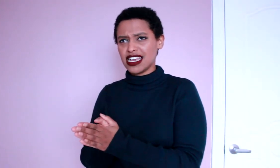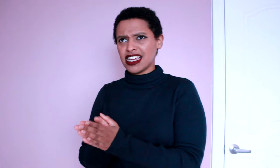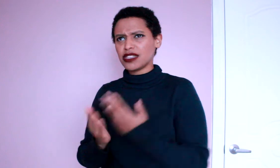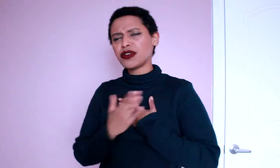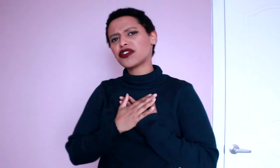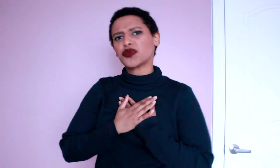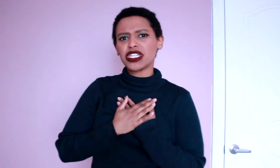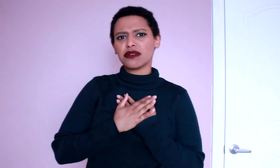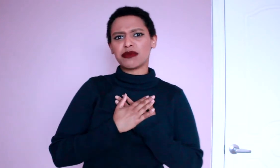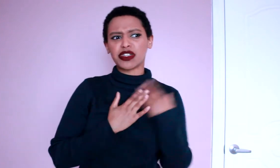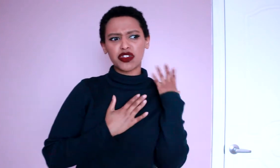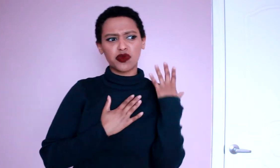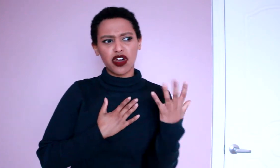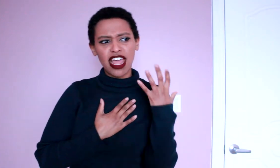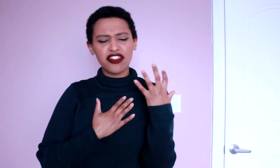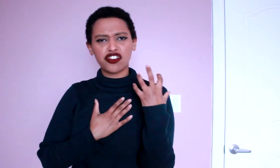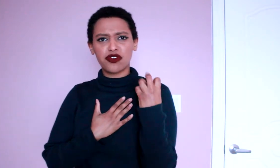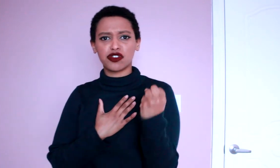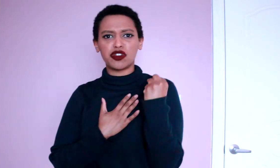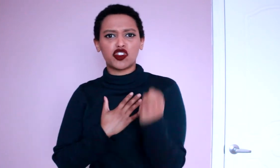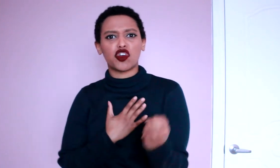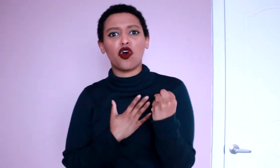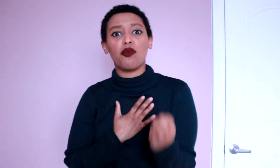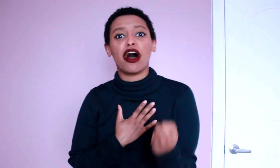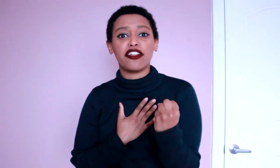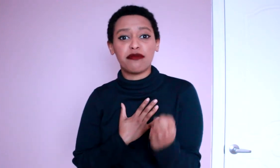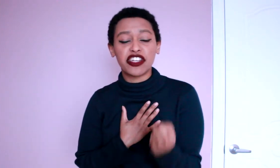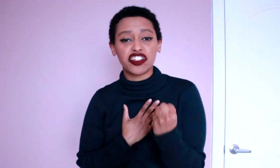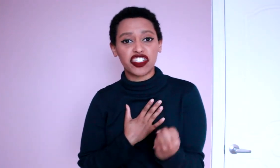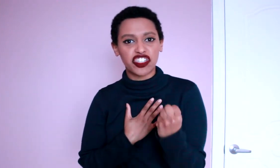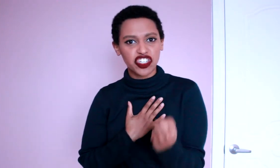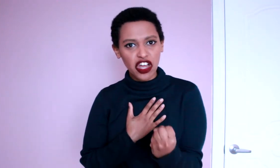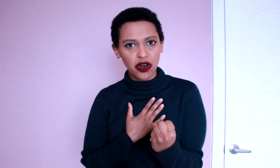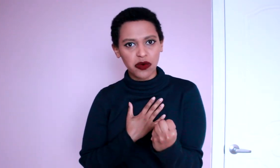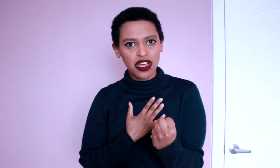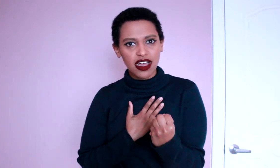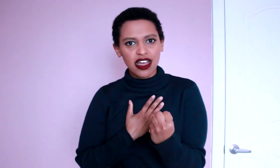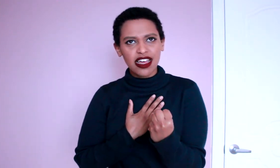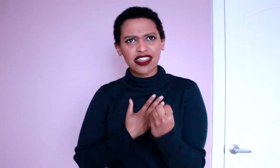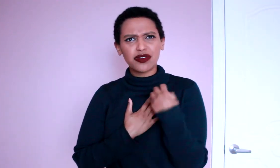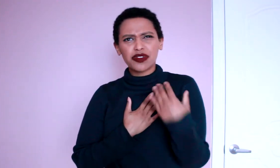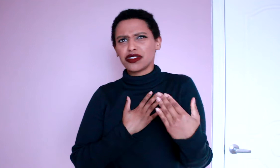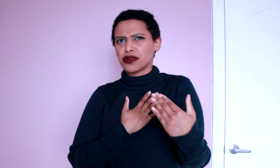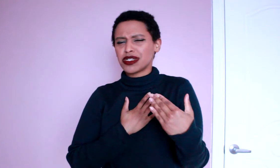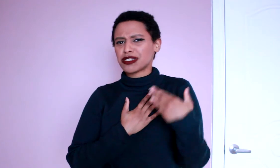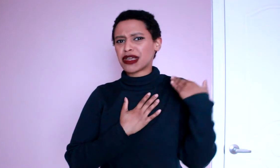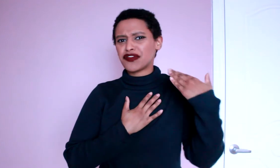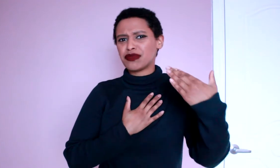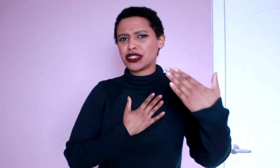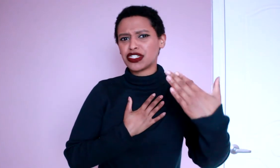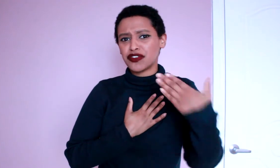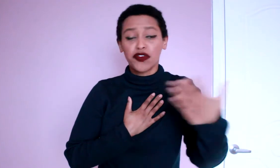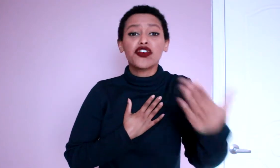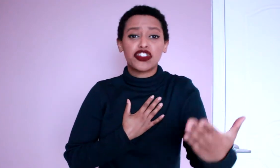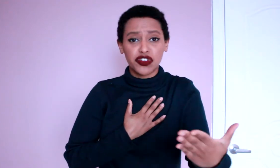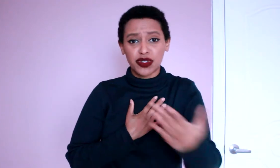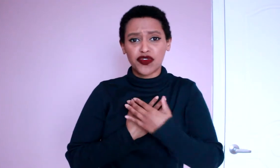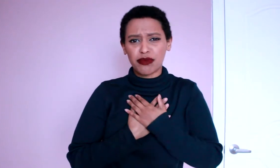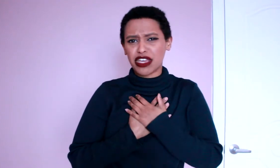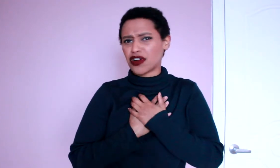It's bittersweet to me because on the one hand the Shredder has been so monumental in the show and I don't really know what to expect from the for the Turtles from here